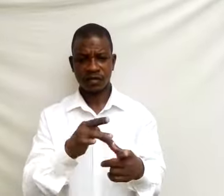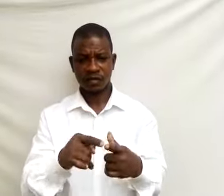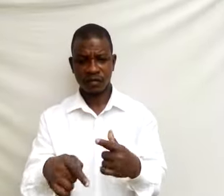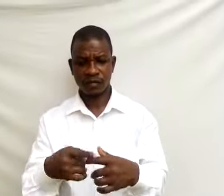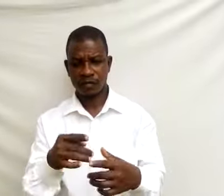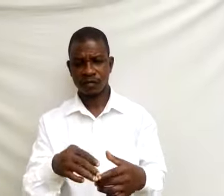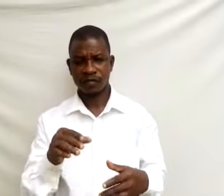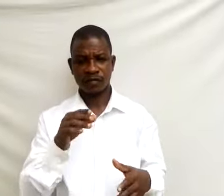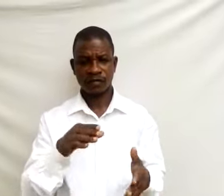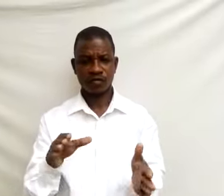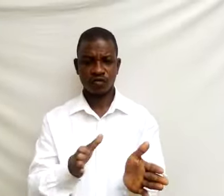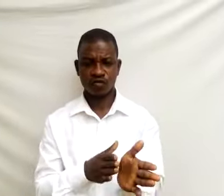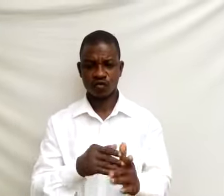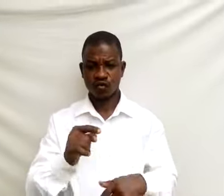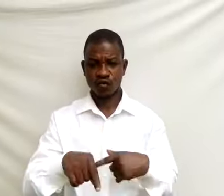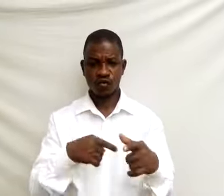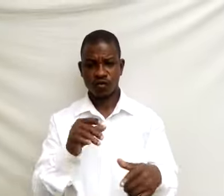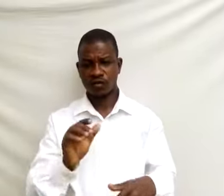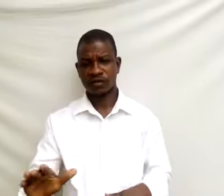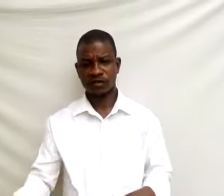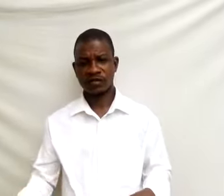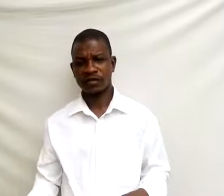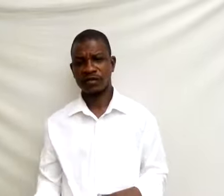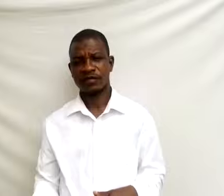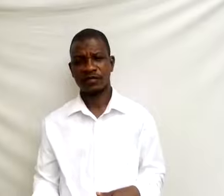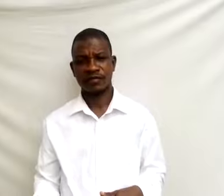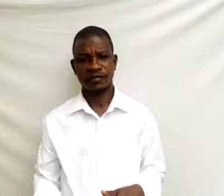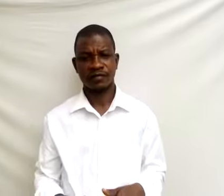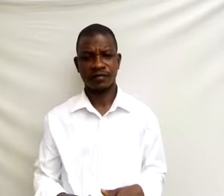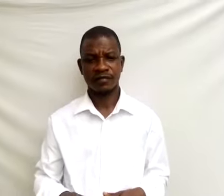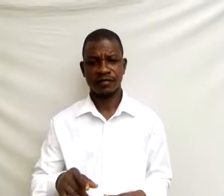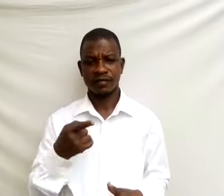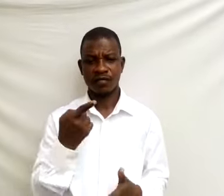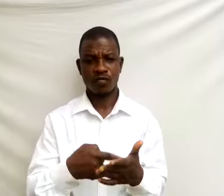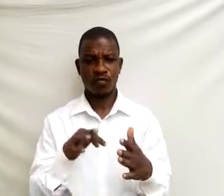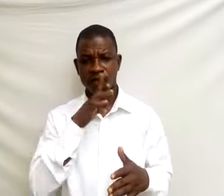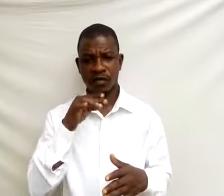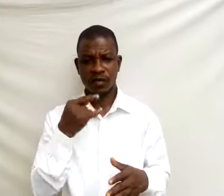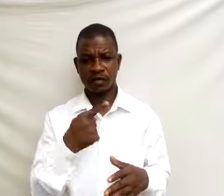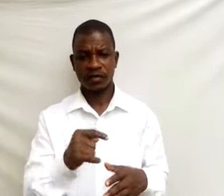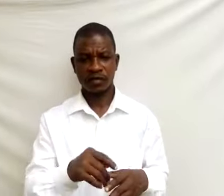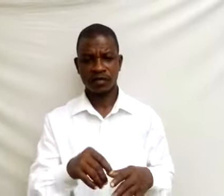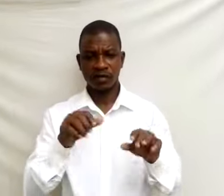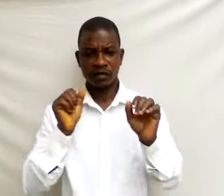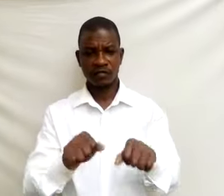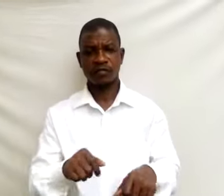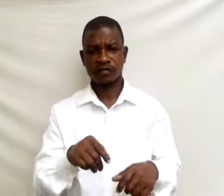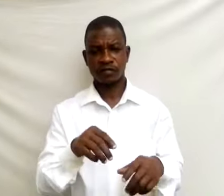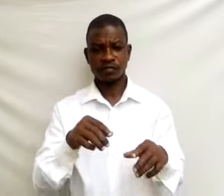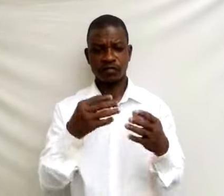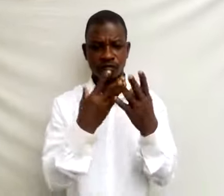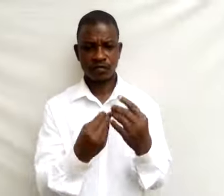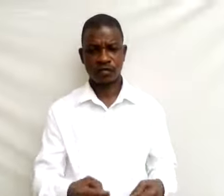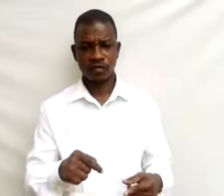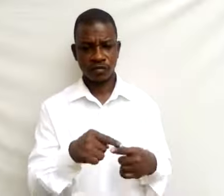children. What are the possible solutions to problems